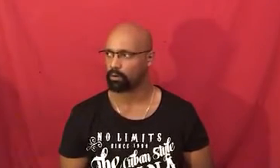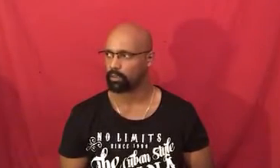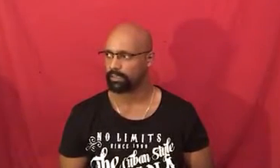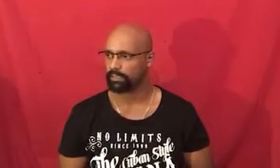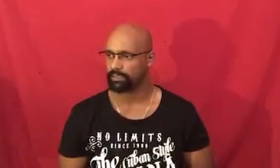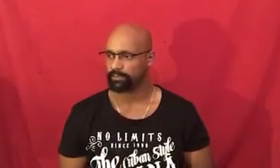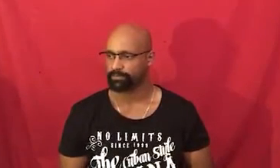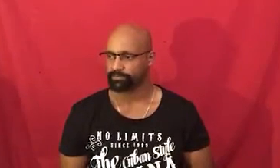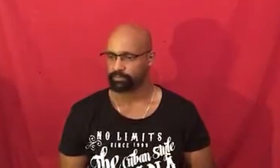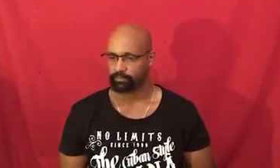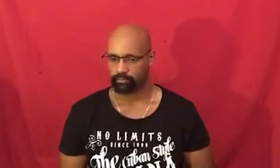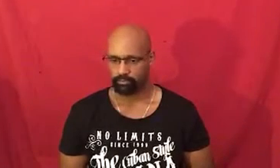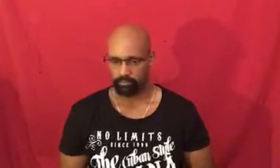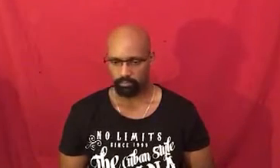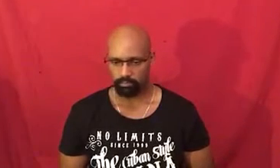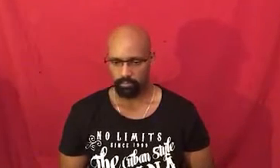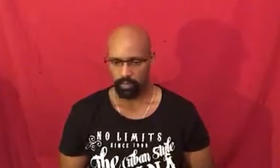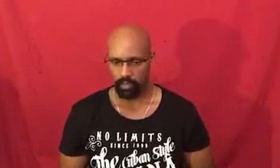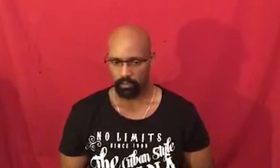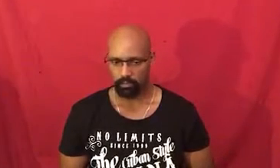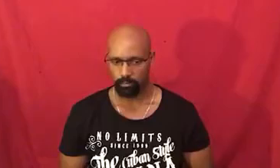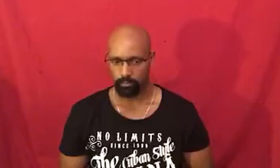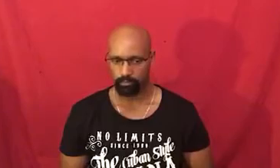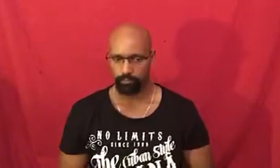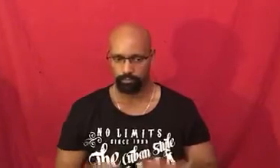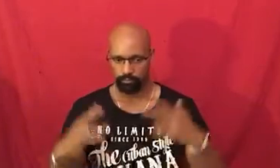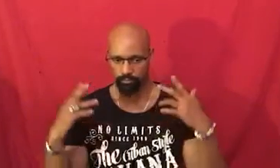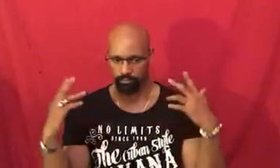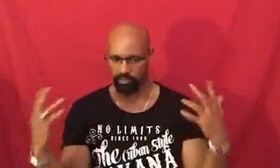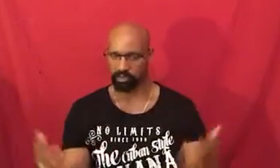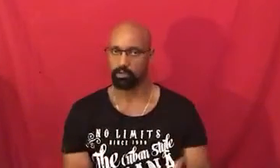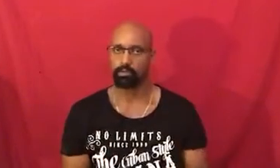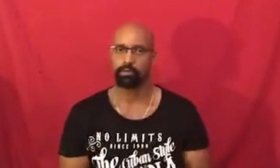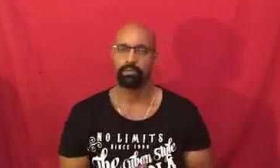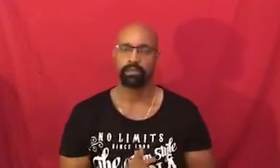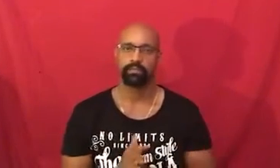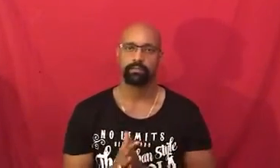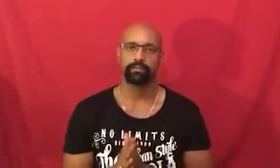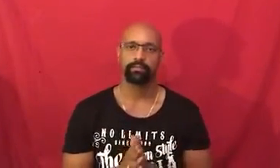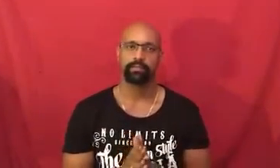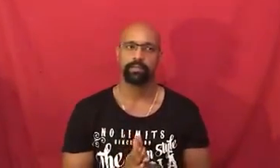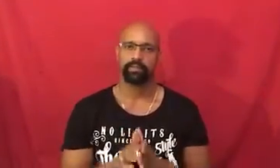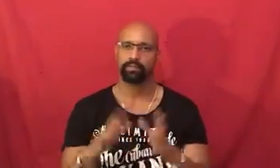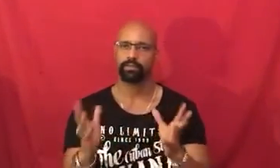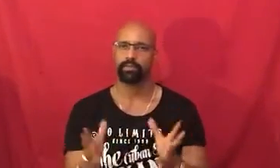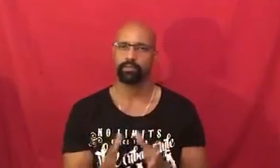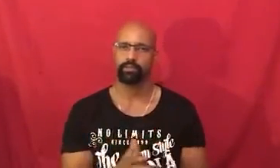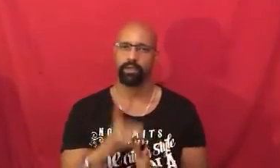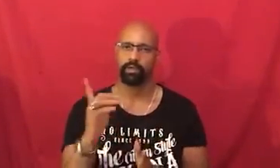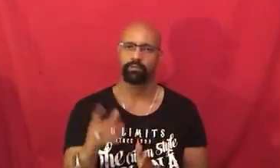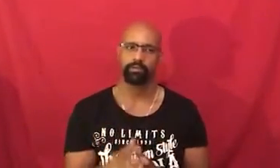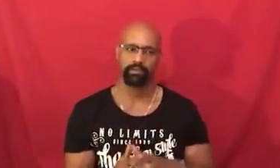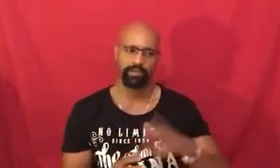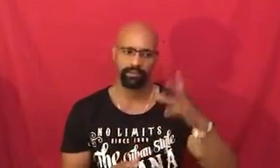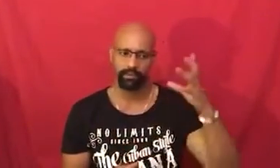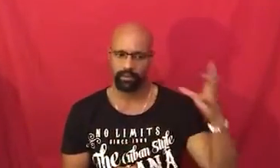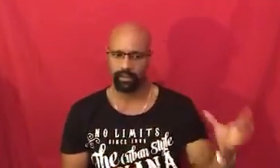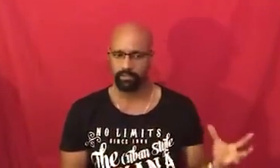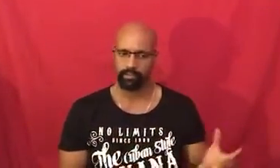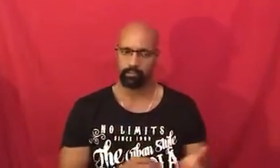the ego perspective something completely new now you have to understand that the